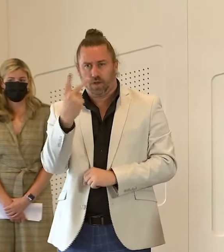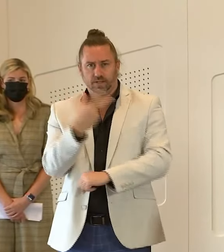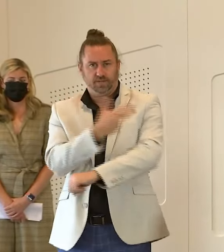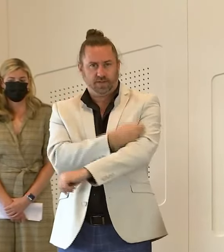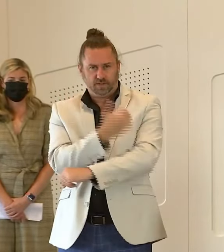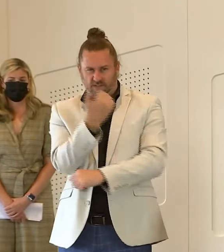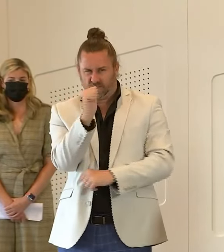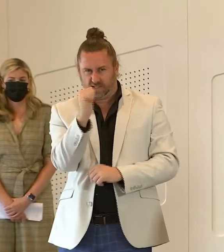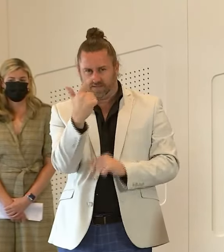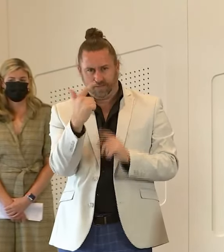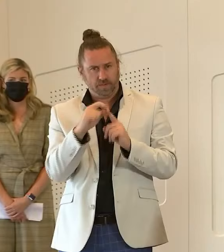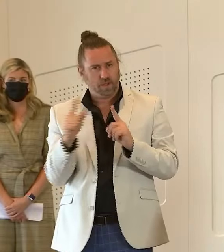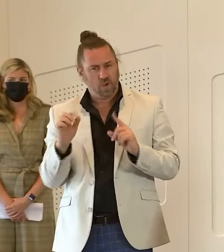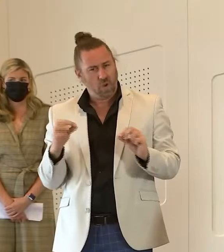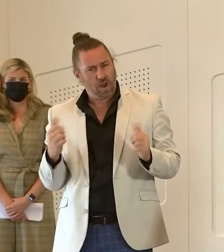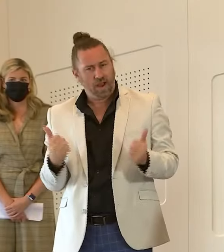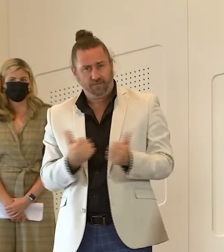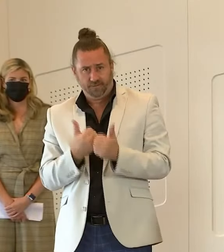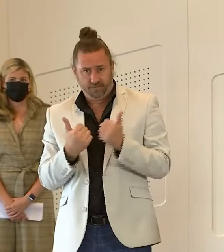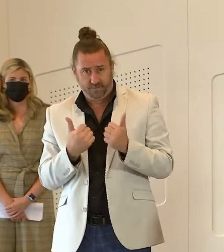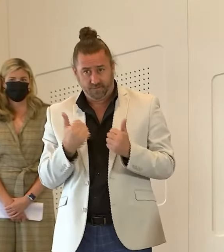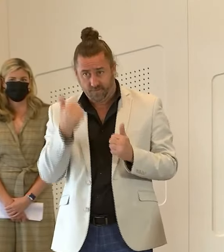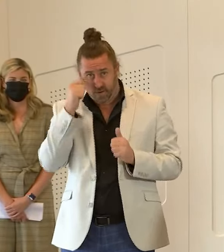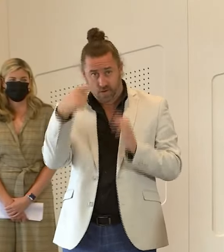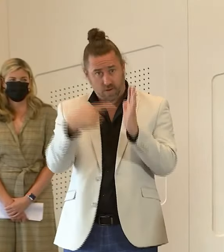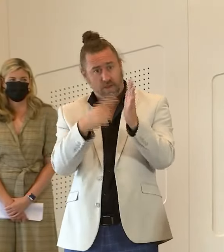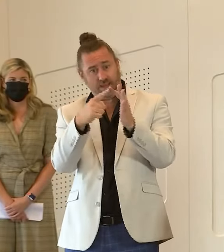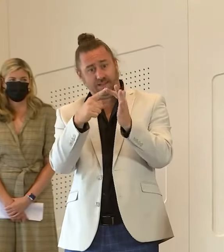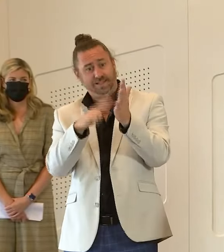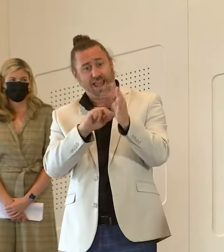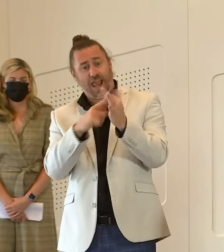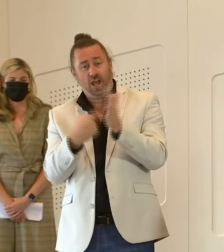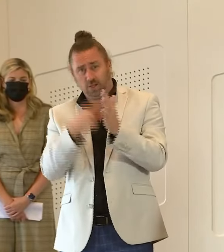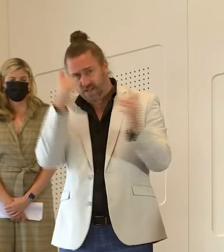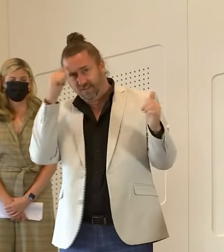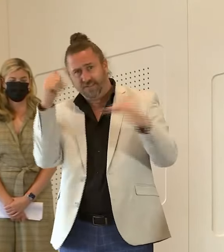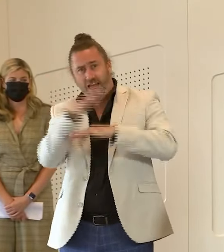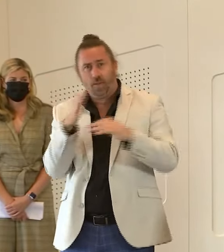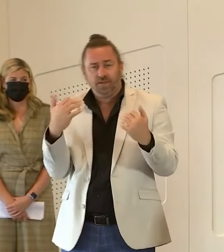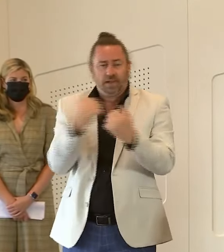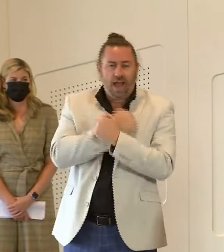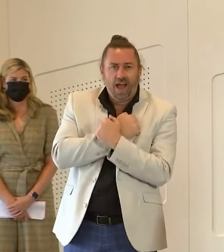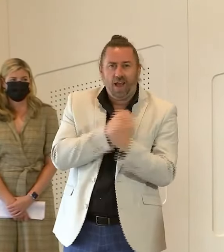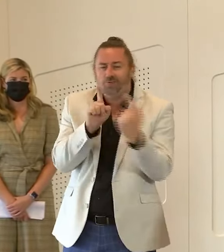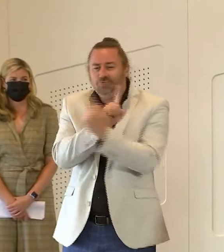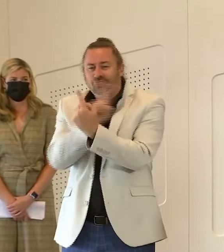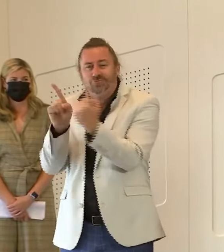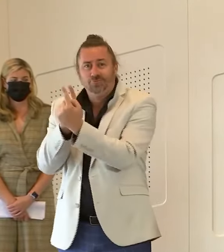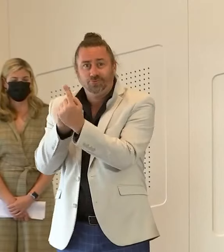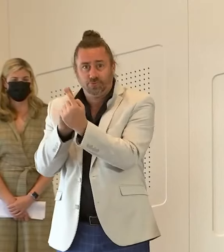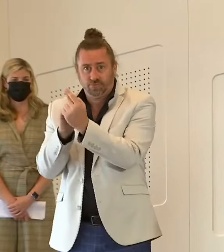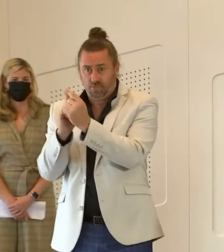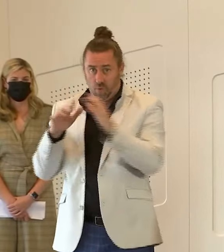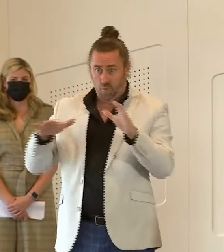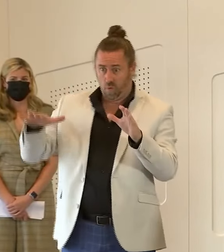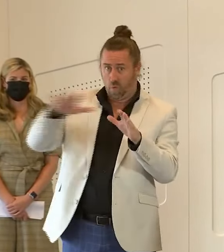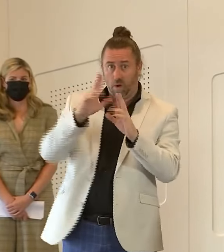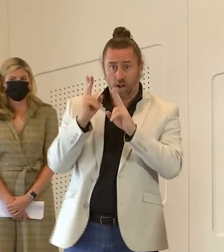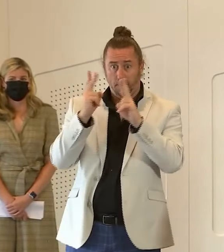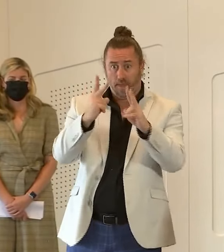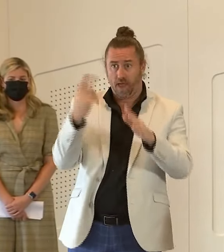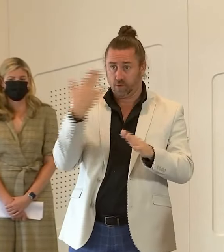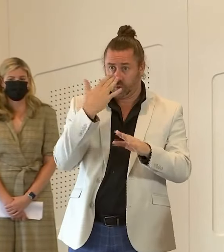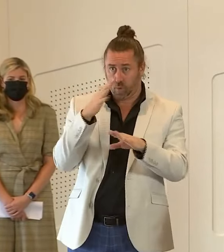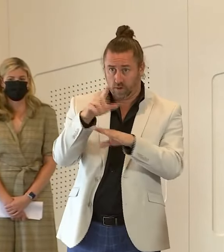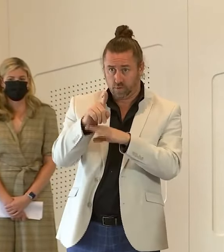quite a low number and these teenagers will all be going back to high school next week and we would love to see that vaccination vaccination number